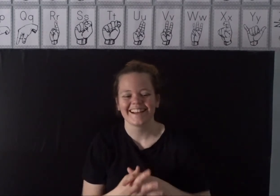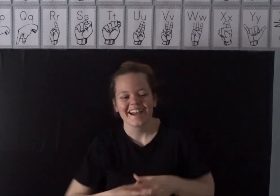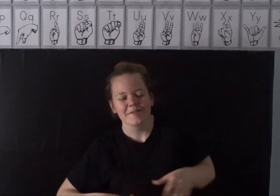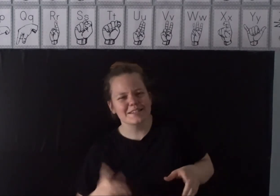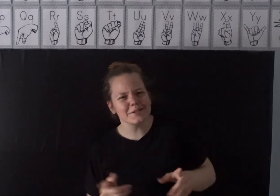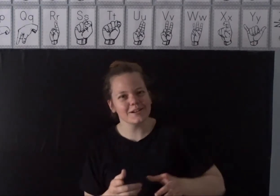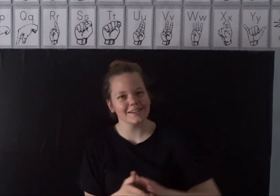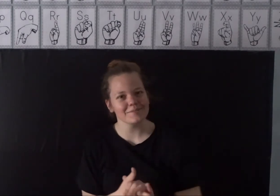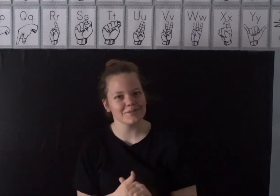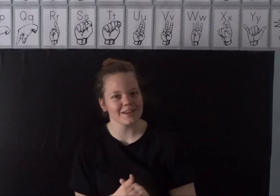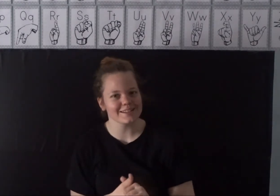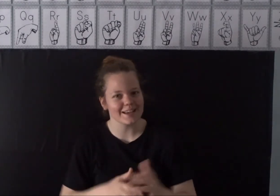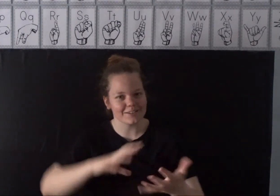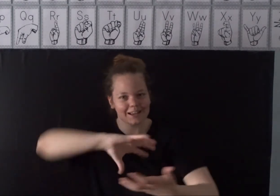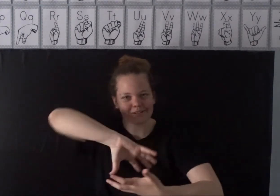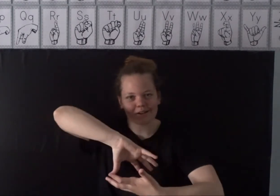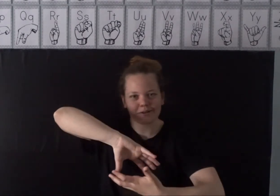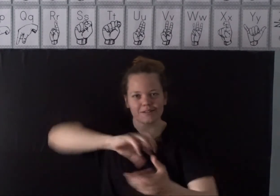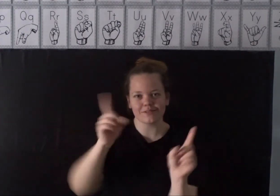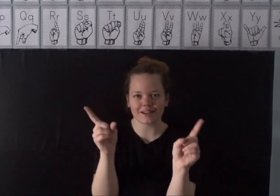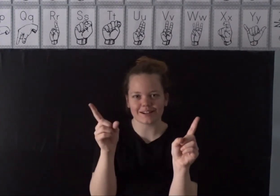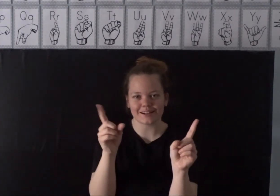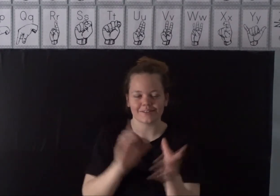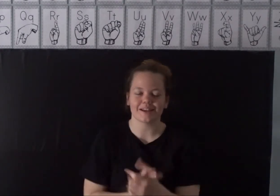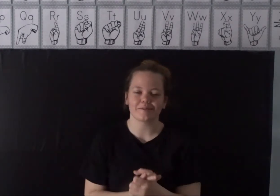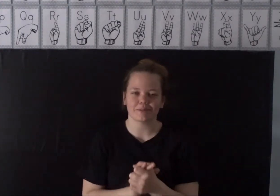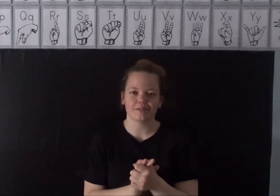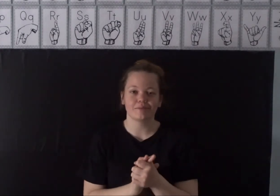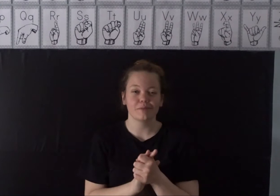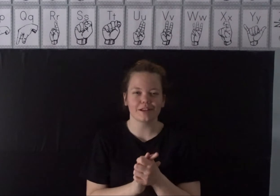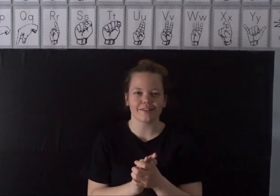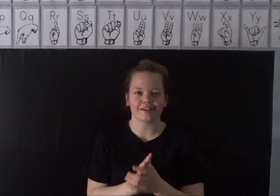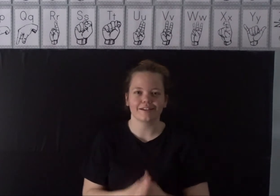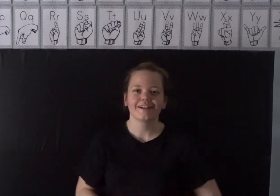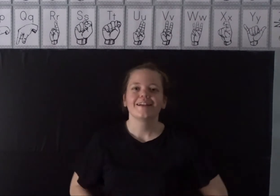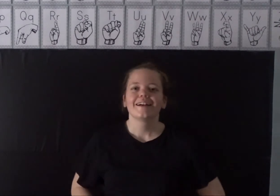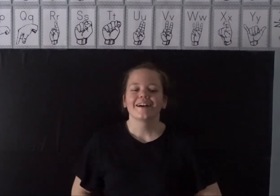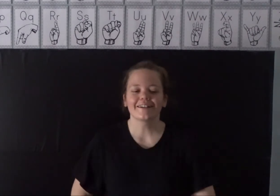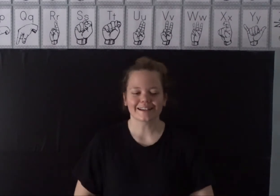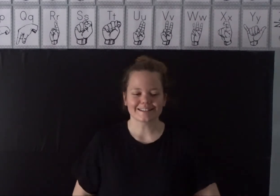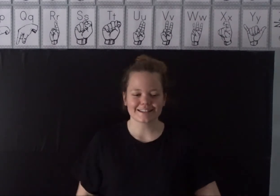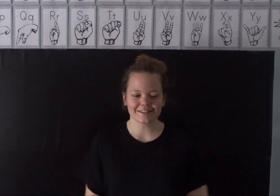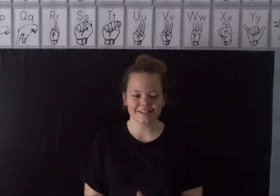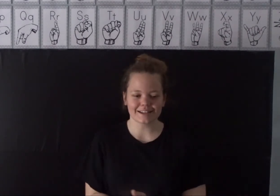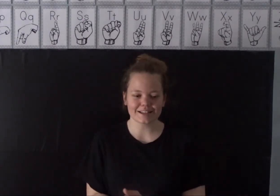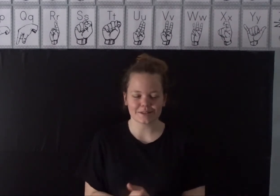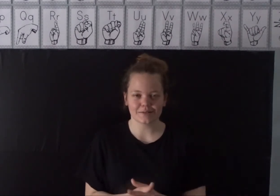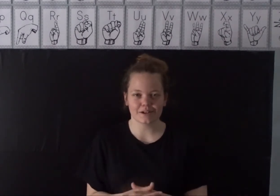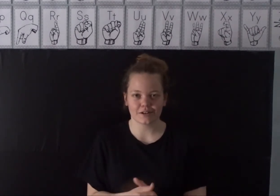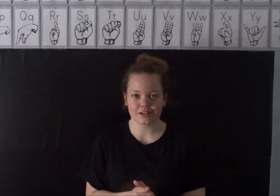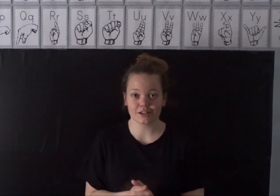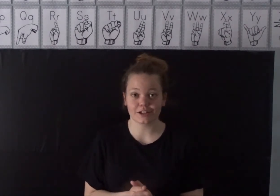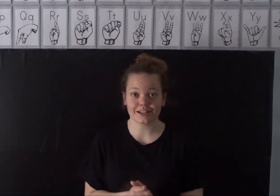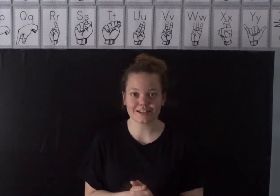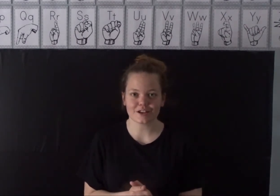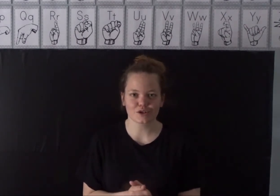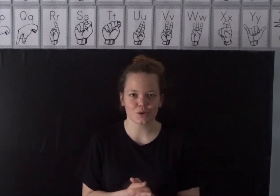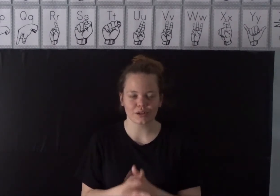Still working on perfecting that one. have not quite figured it out yet but we get there. Okay so the next one that we are going to learn is tornado.